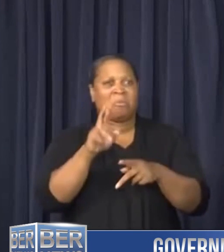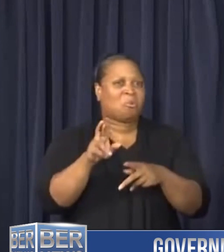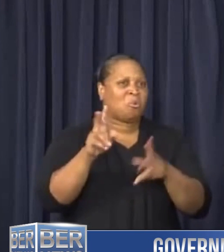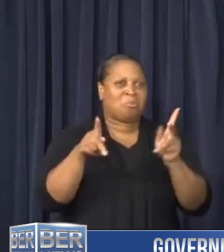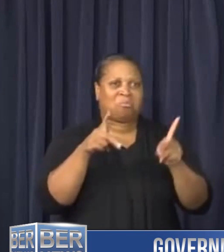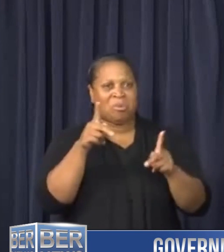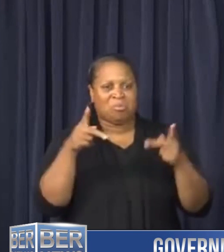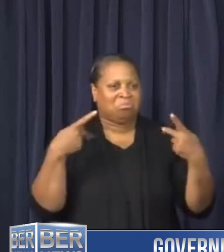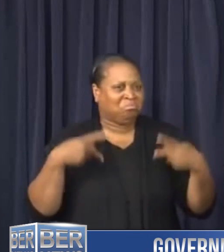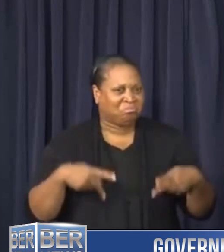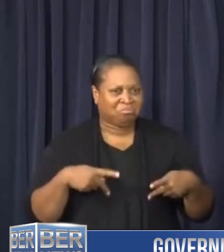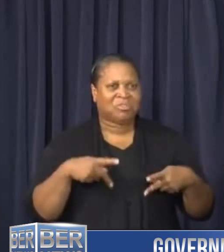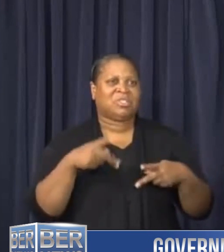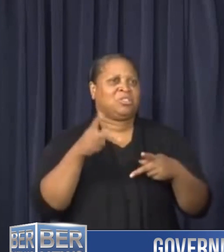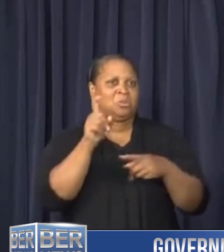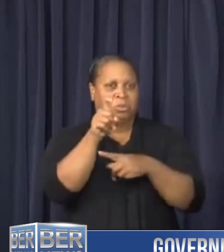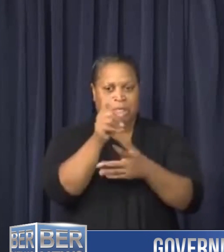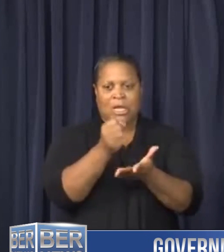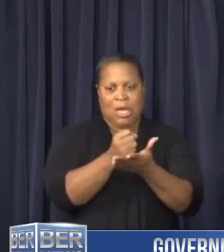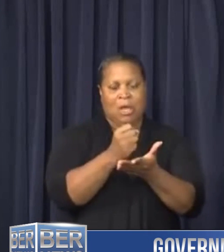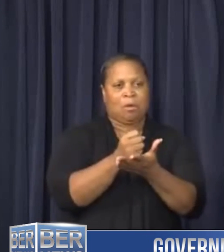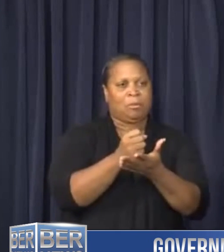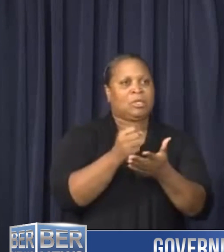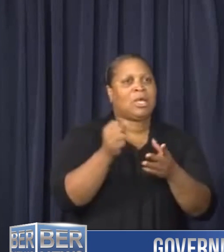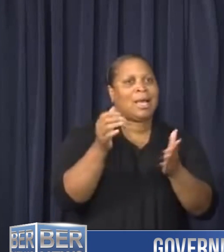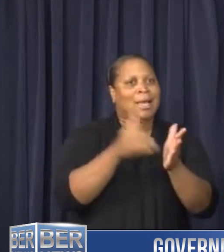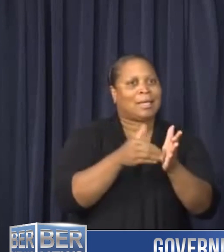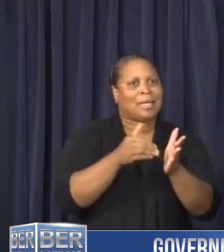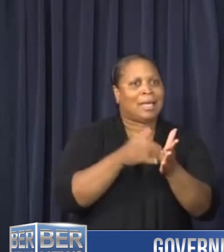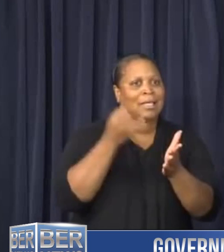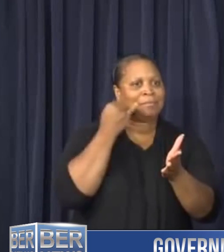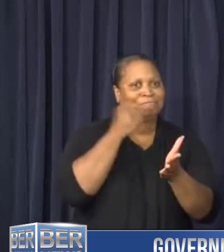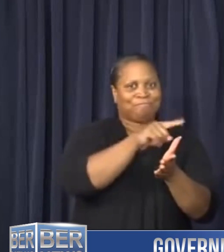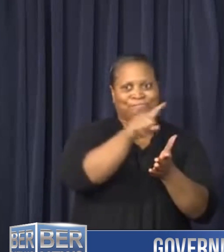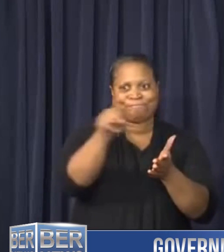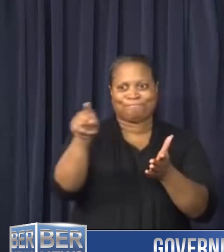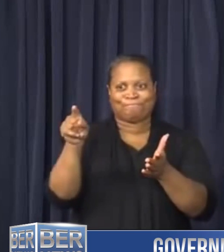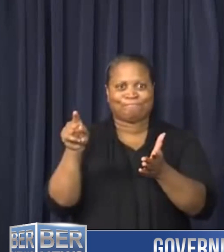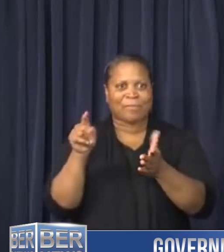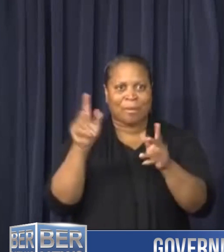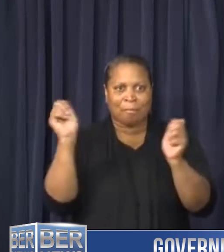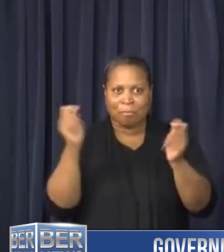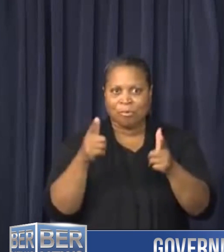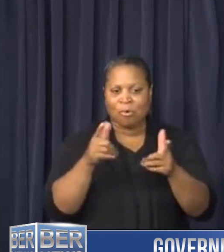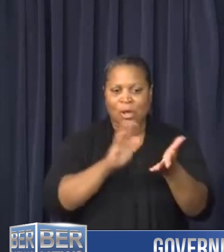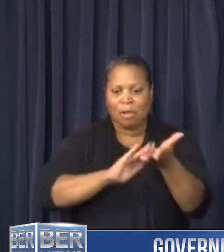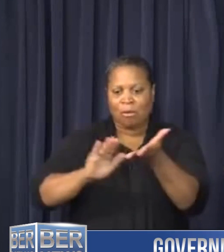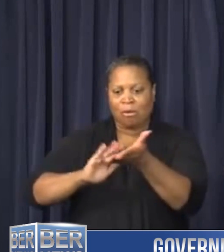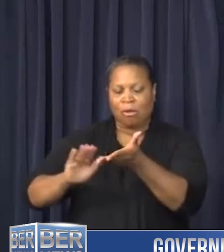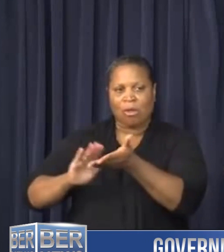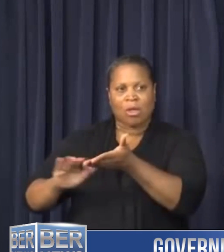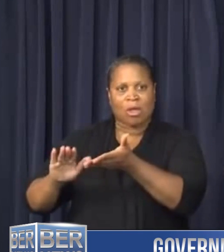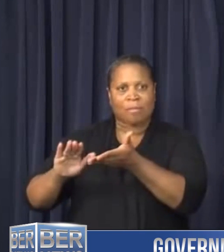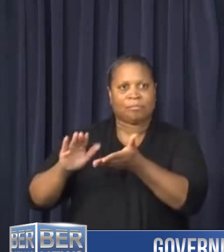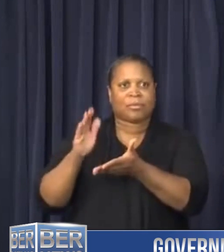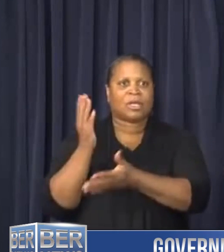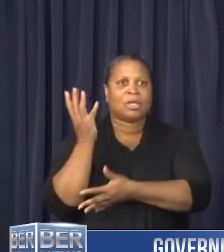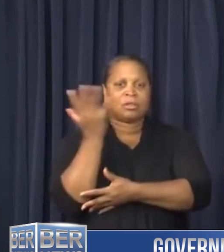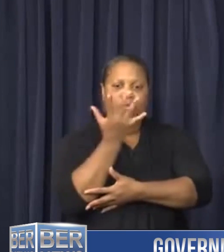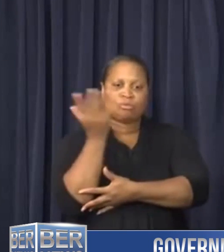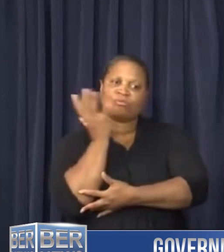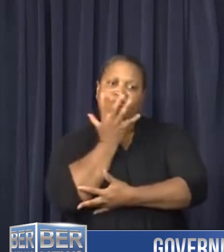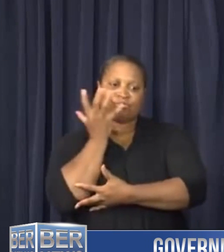Jerry. Again, if residents can clear debris as much as possible to allow Belko trucks to access the